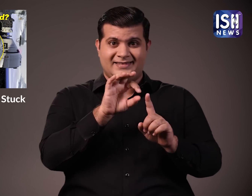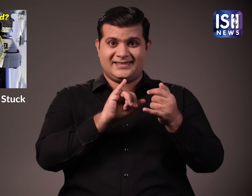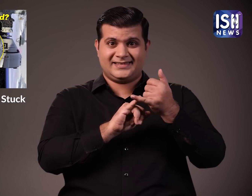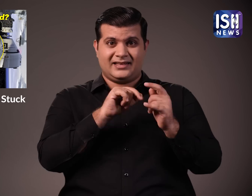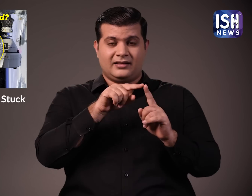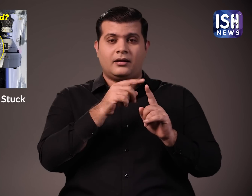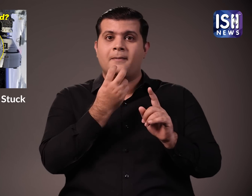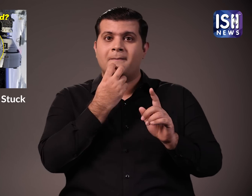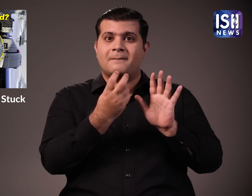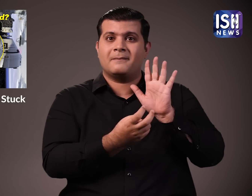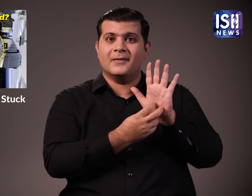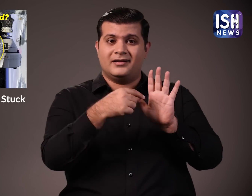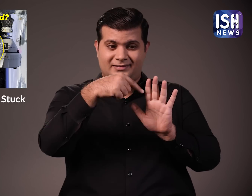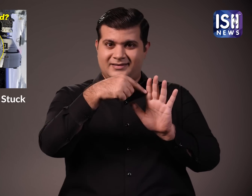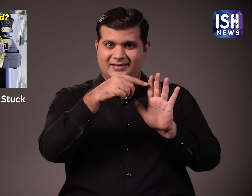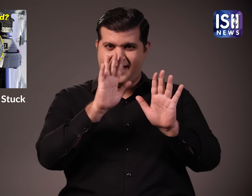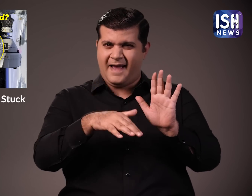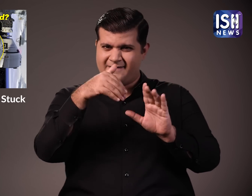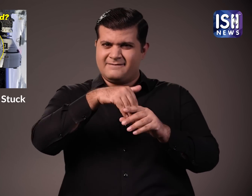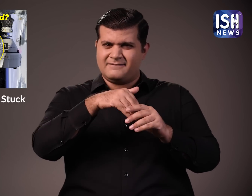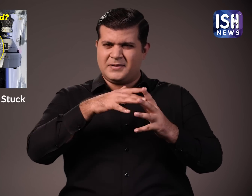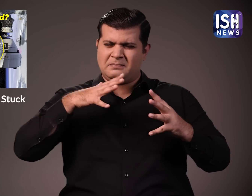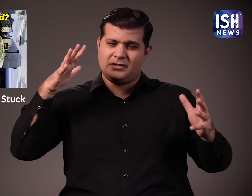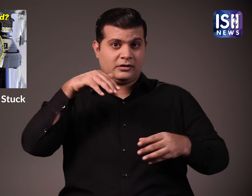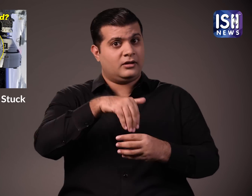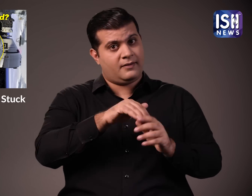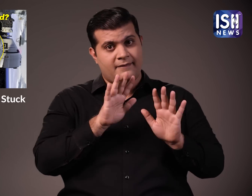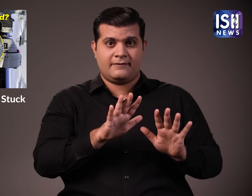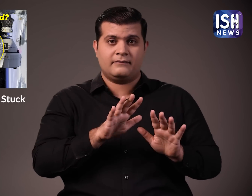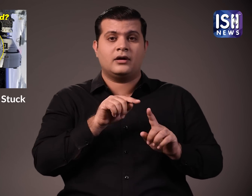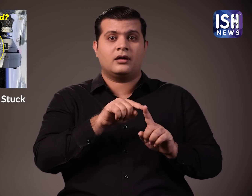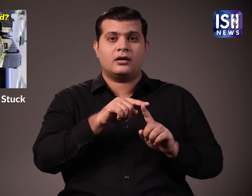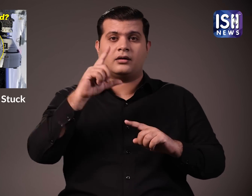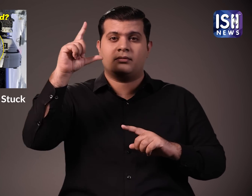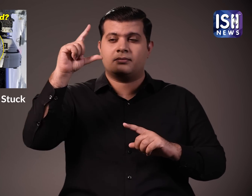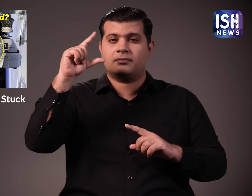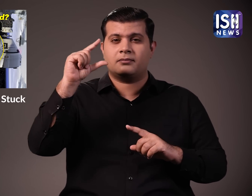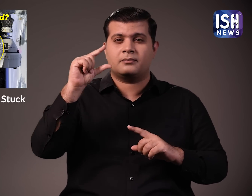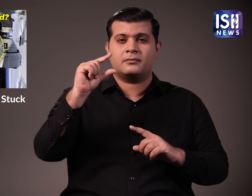not returning and there is a lot of concern. The Starliner has a large battery.